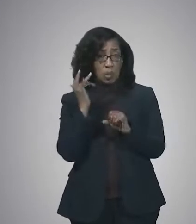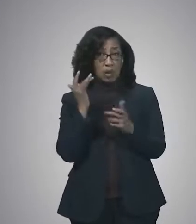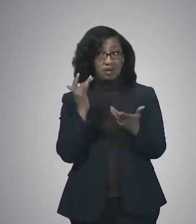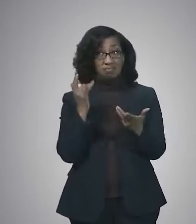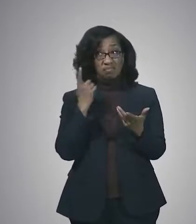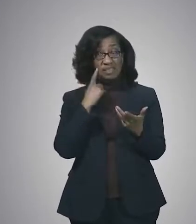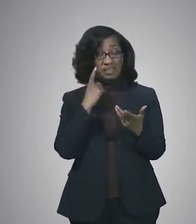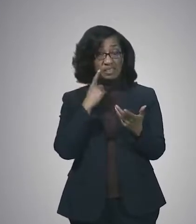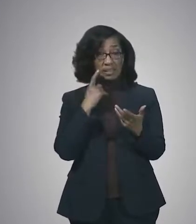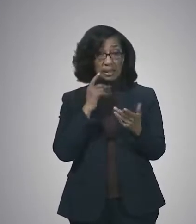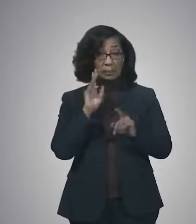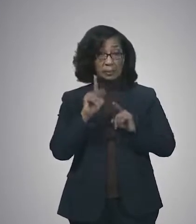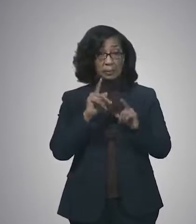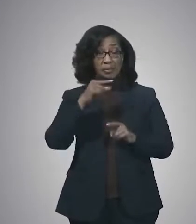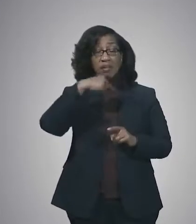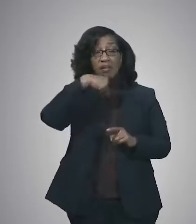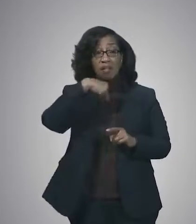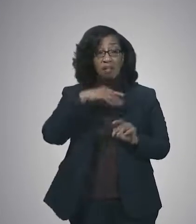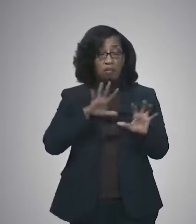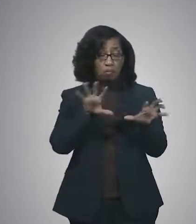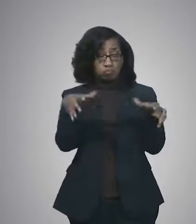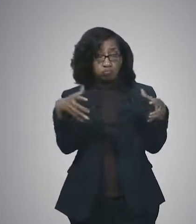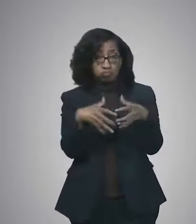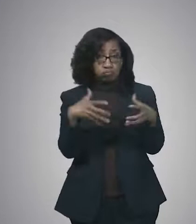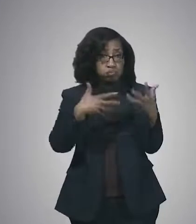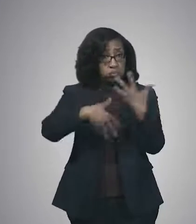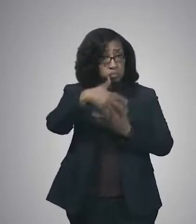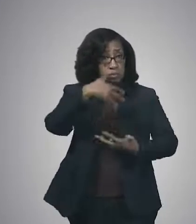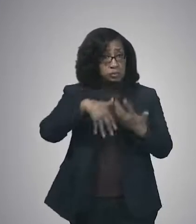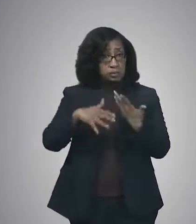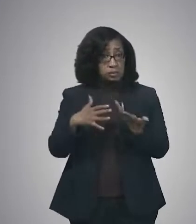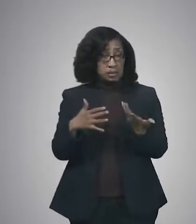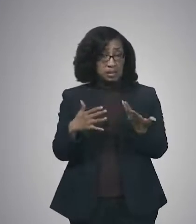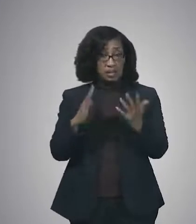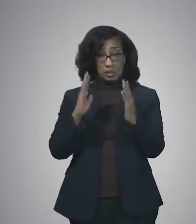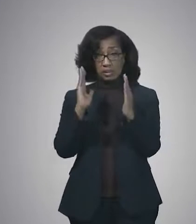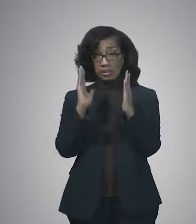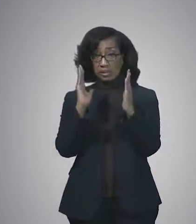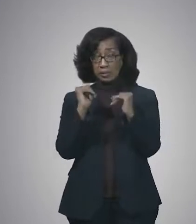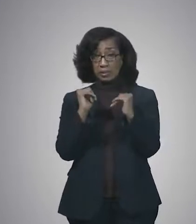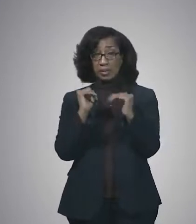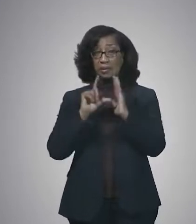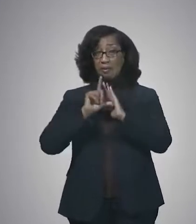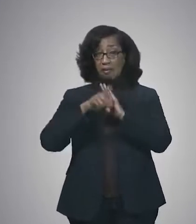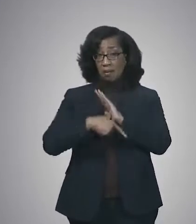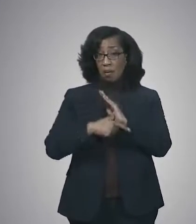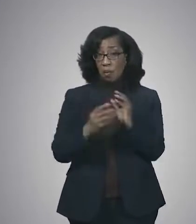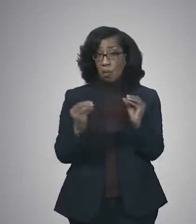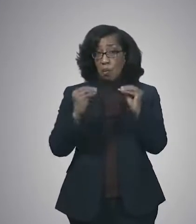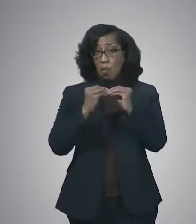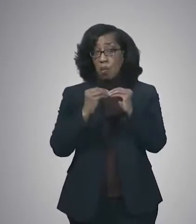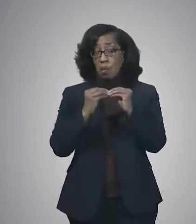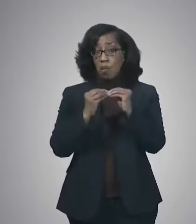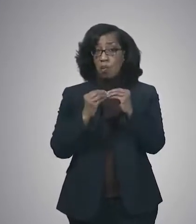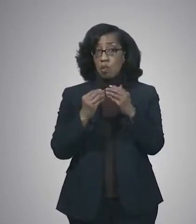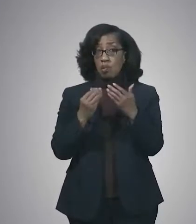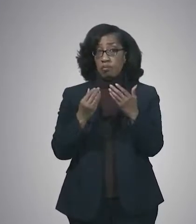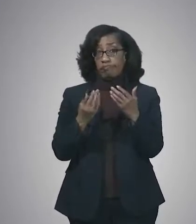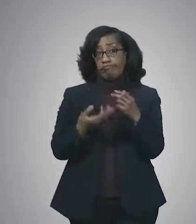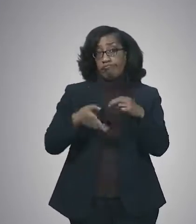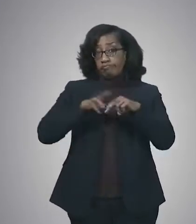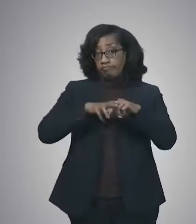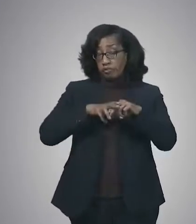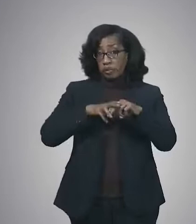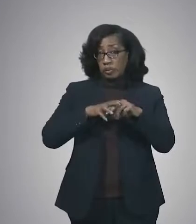Thanksgiving, and do you expect us to see more increases from Thanksgiving, and how could that